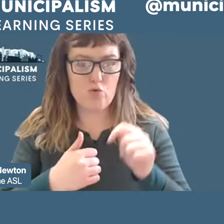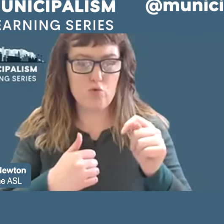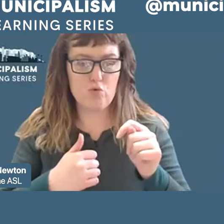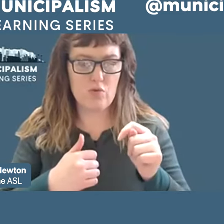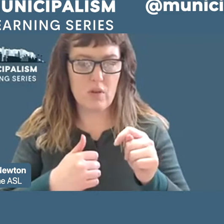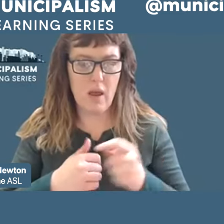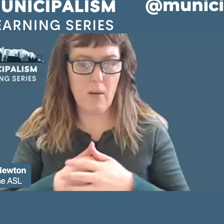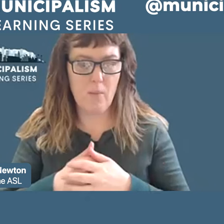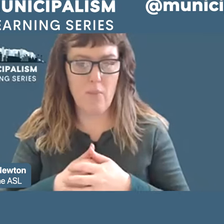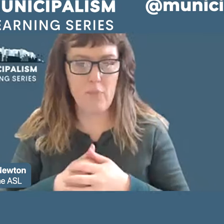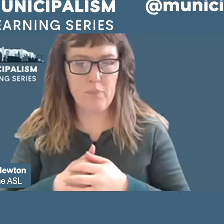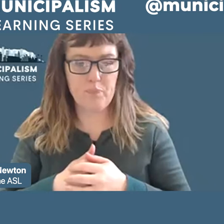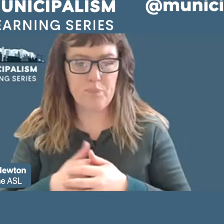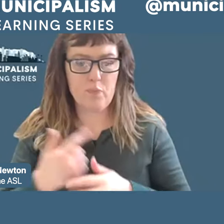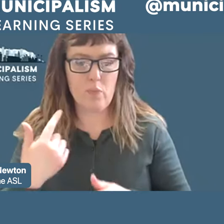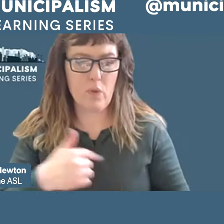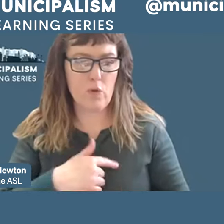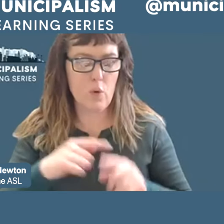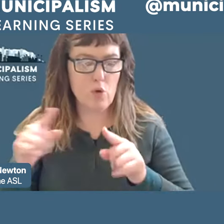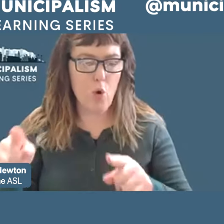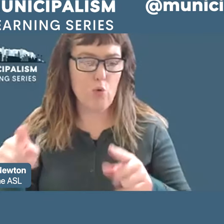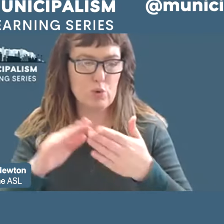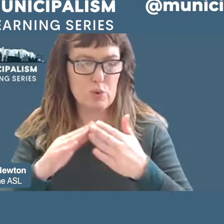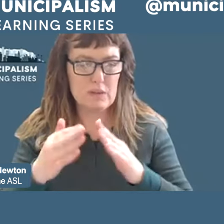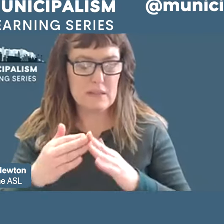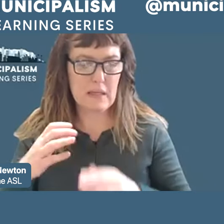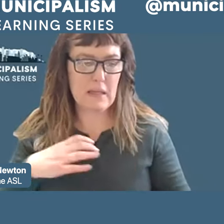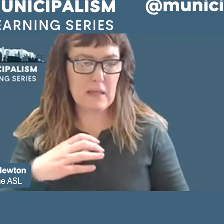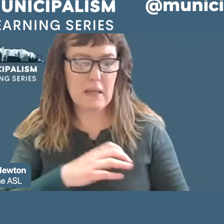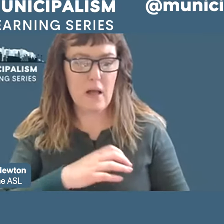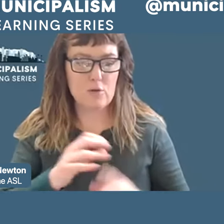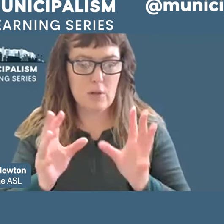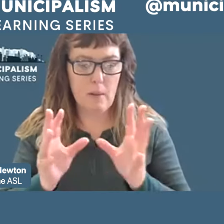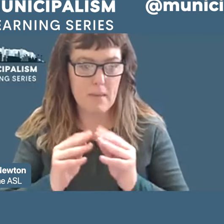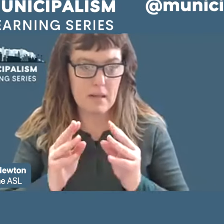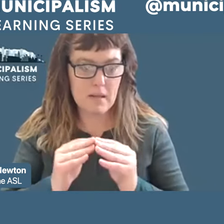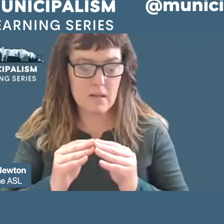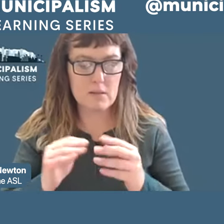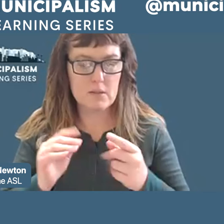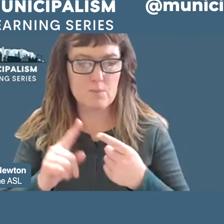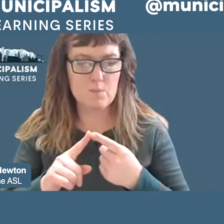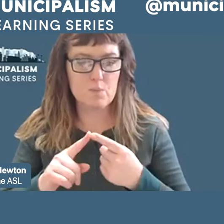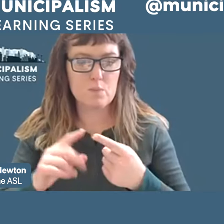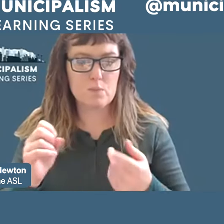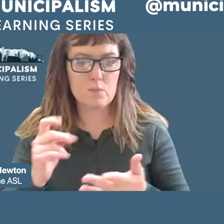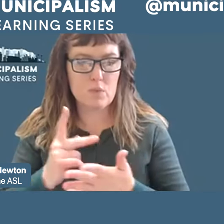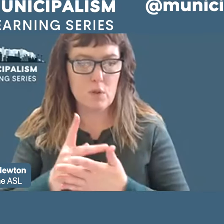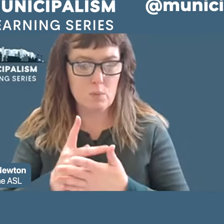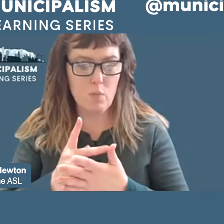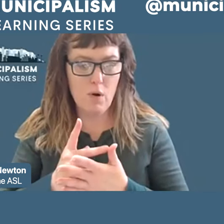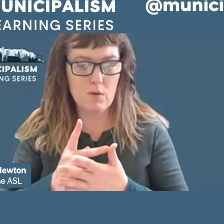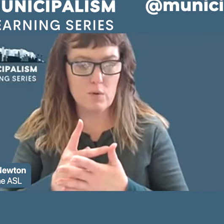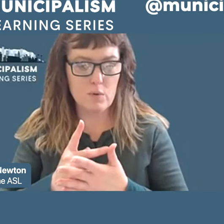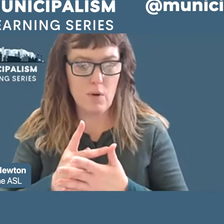city council meeting to really be able to approve items